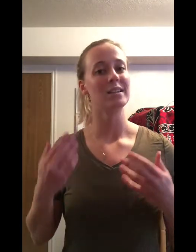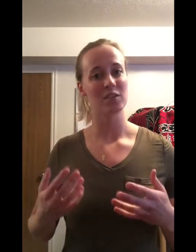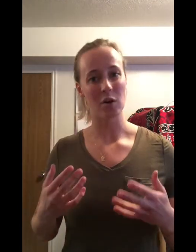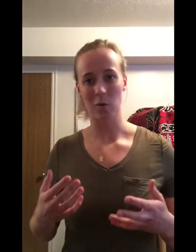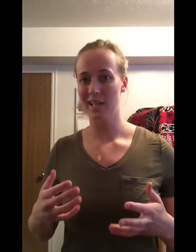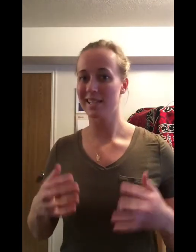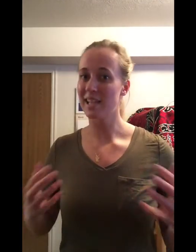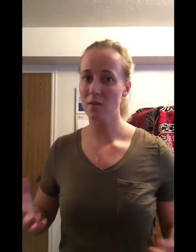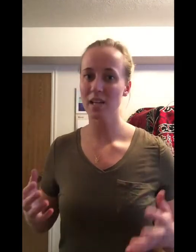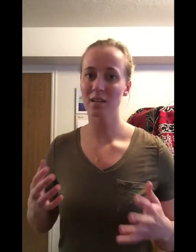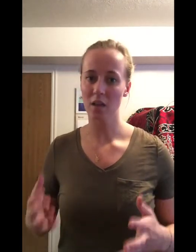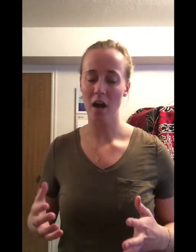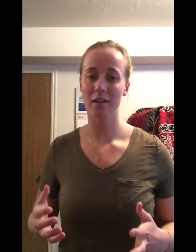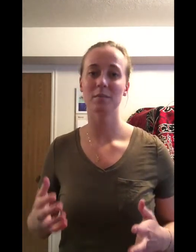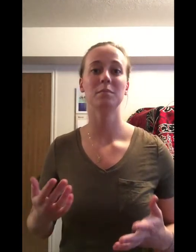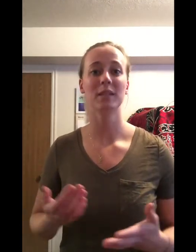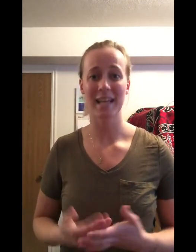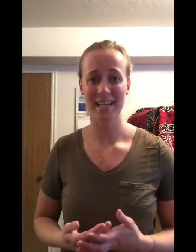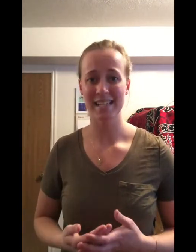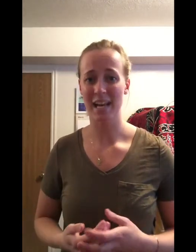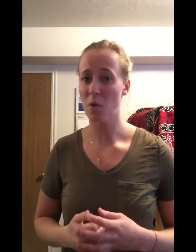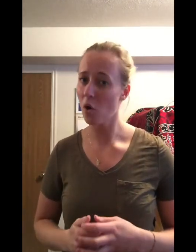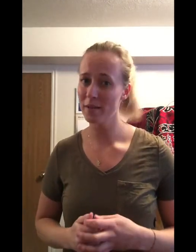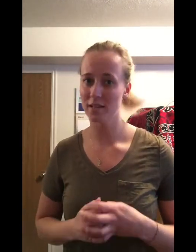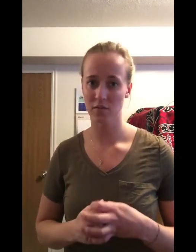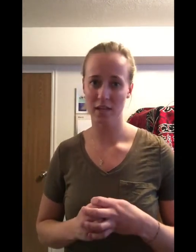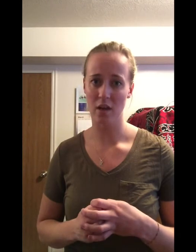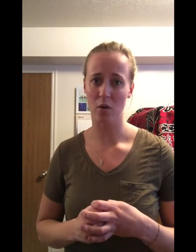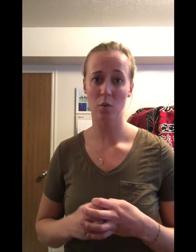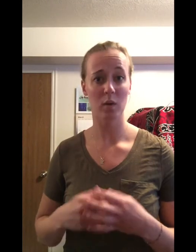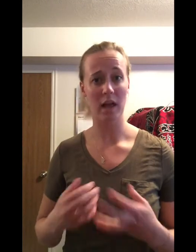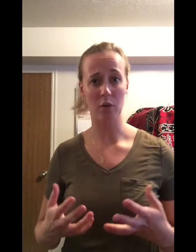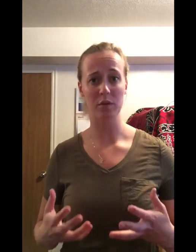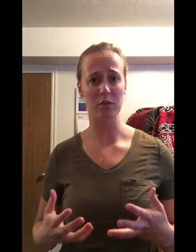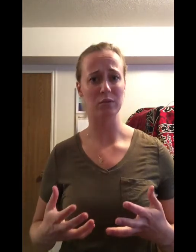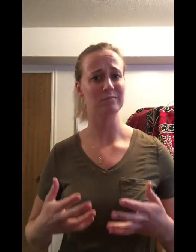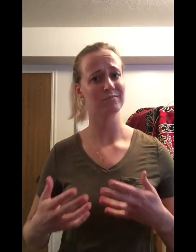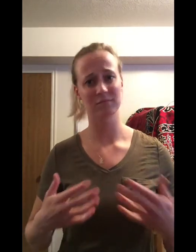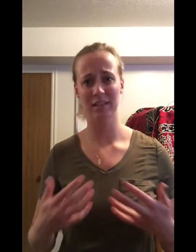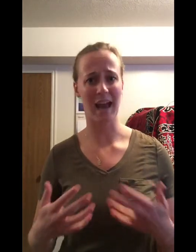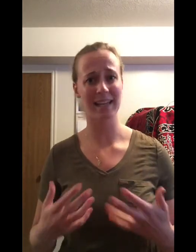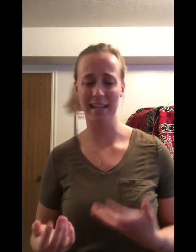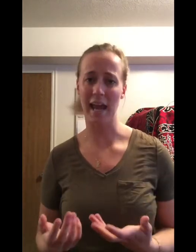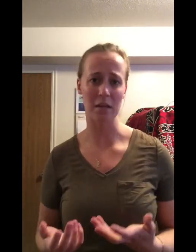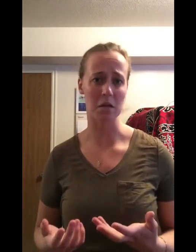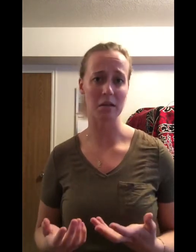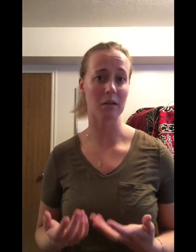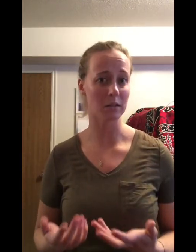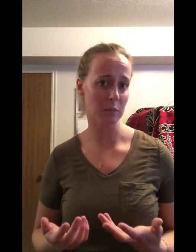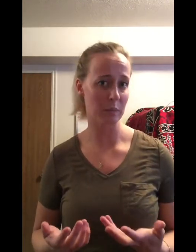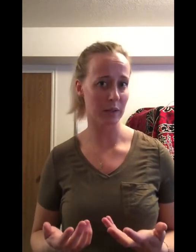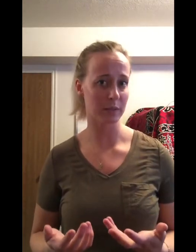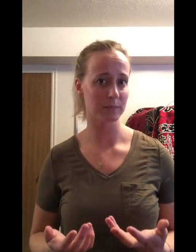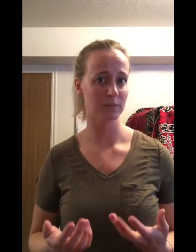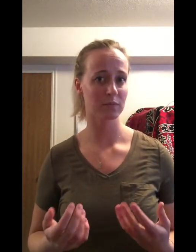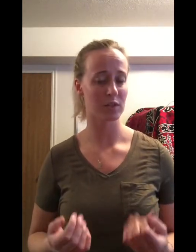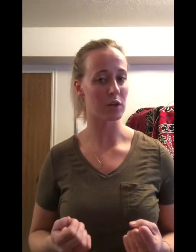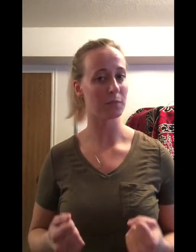So it sounds like a lot, but like I said, I'm hoping this video will help you kind of get a handle on it a little bit better. So